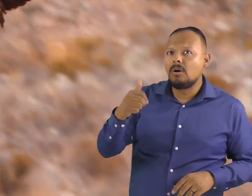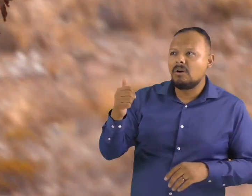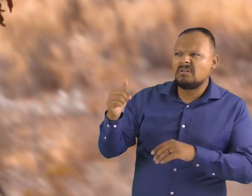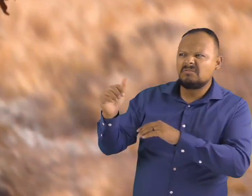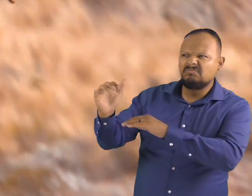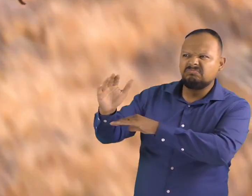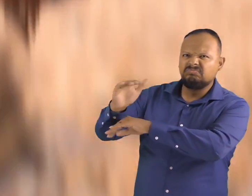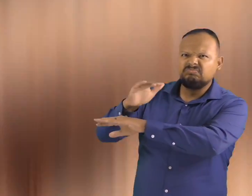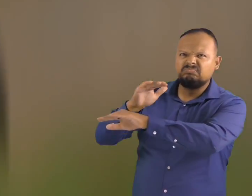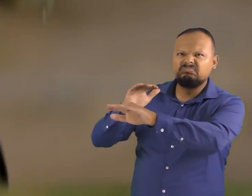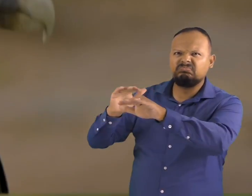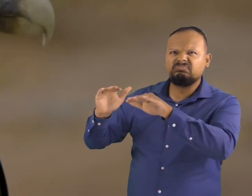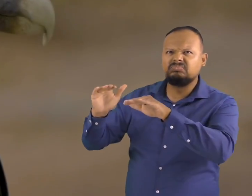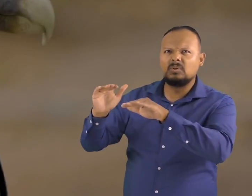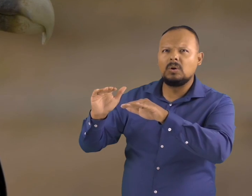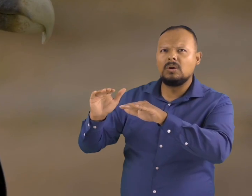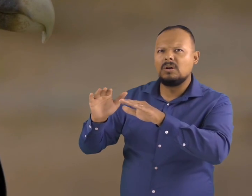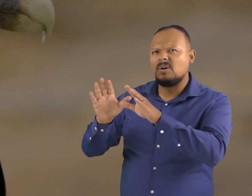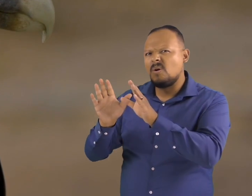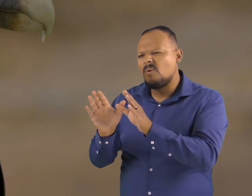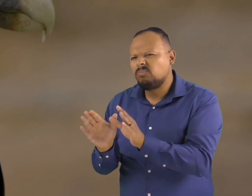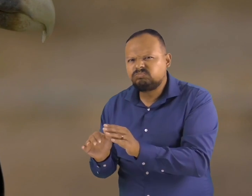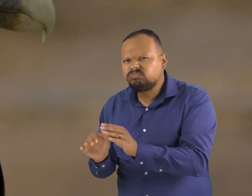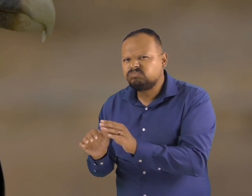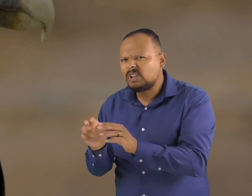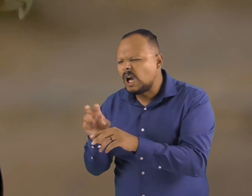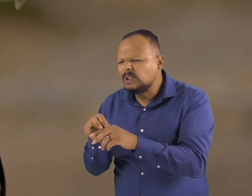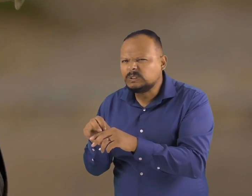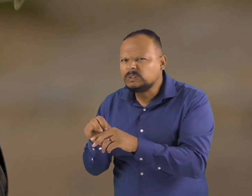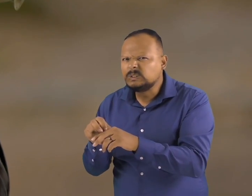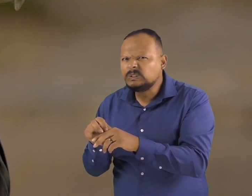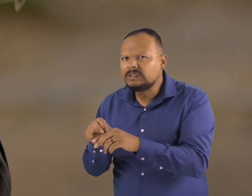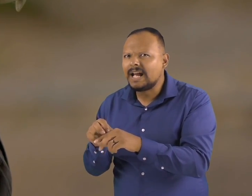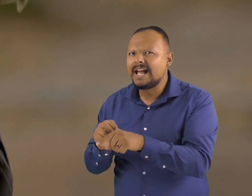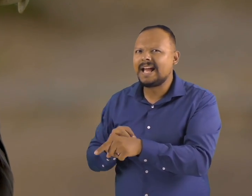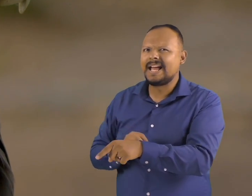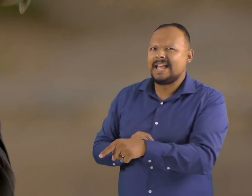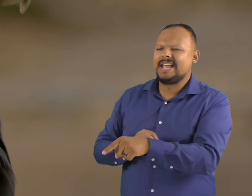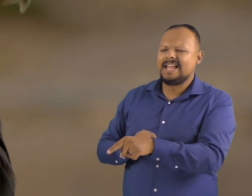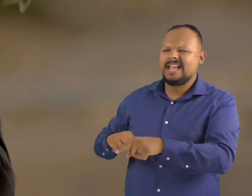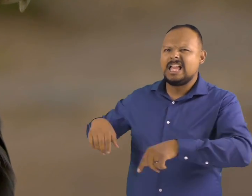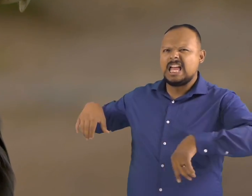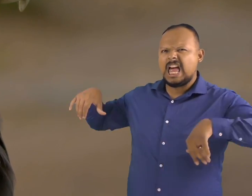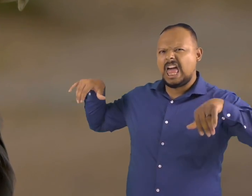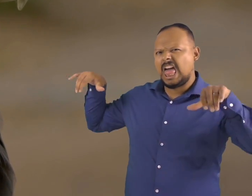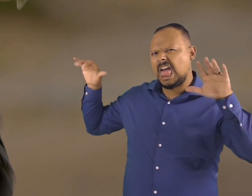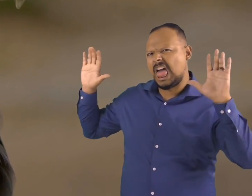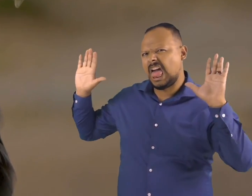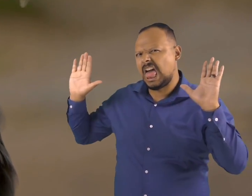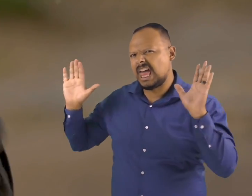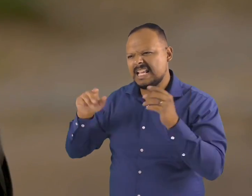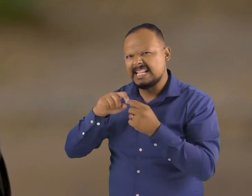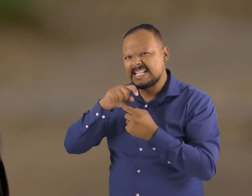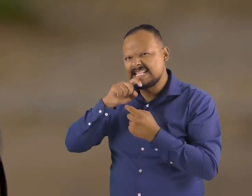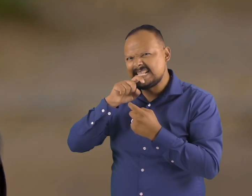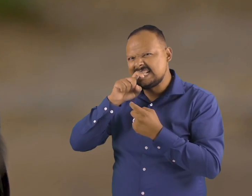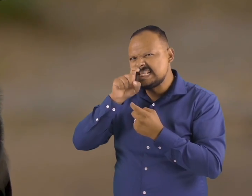animals. Condors use their sharp, hooked beaks and powerful jaws to yank, pull, and